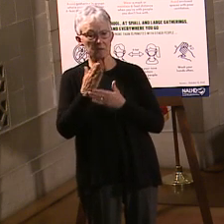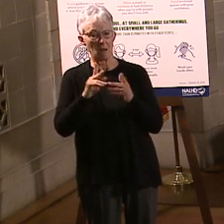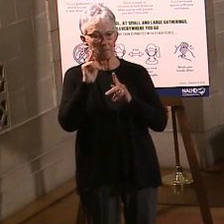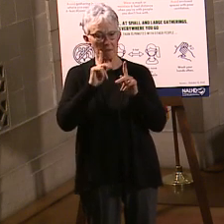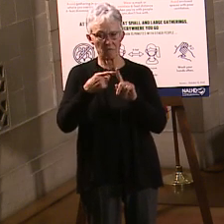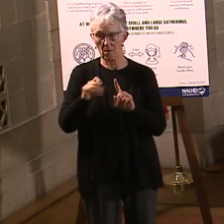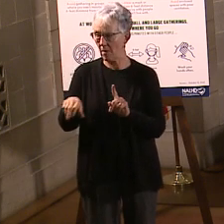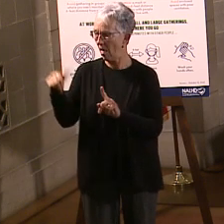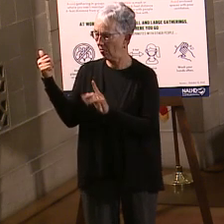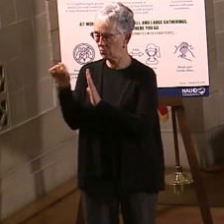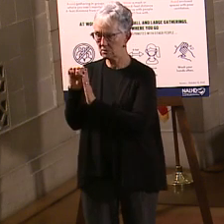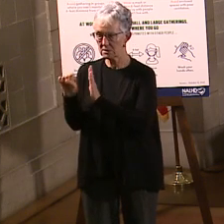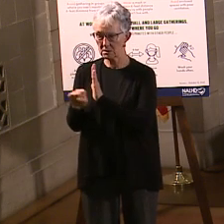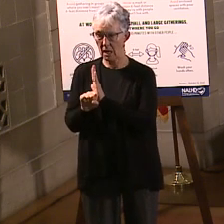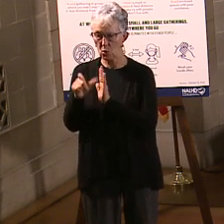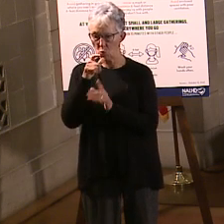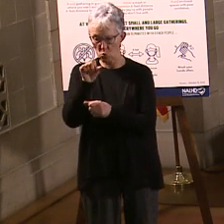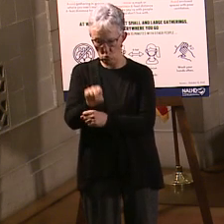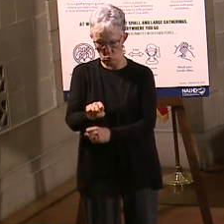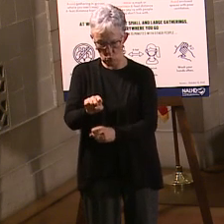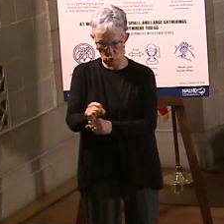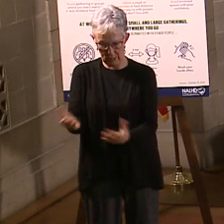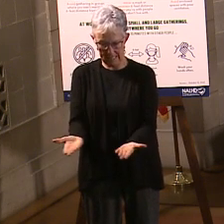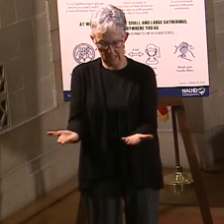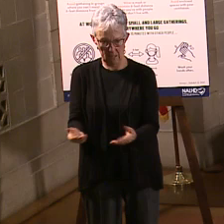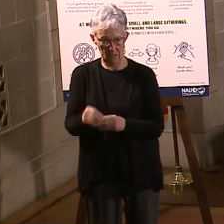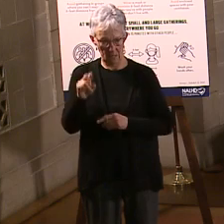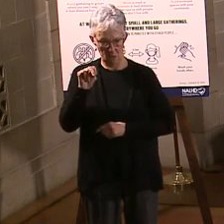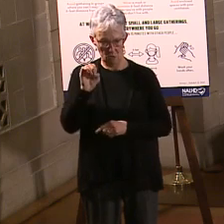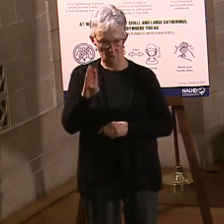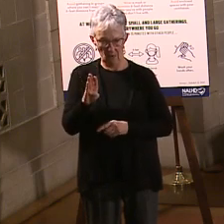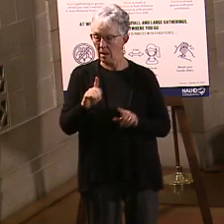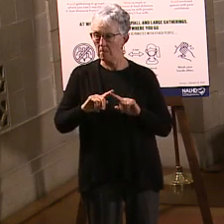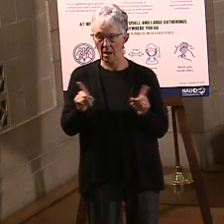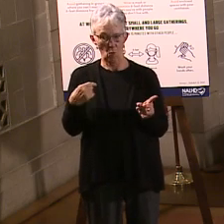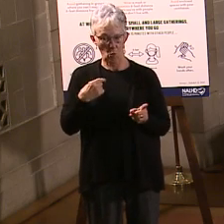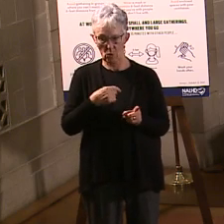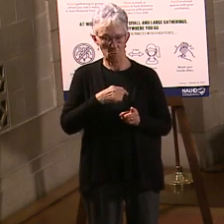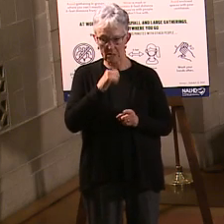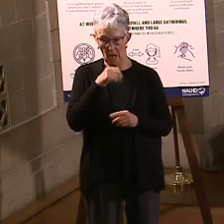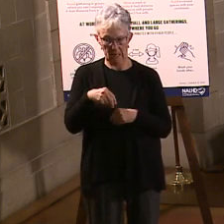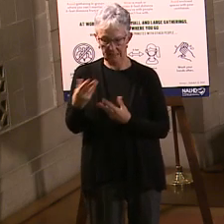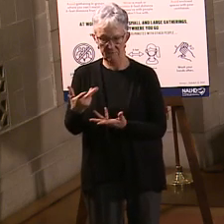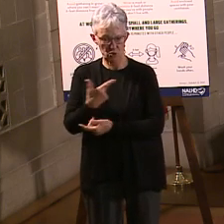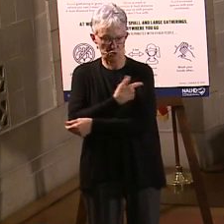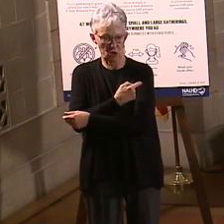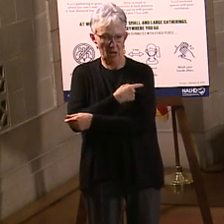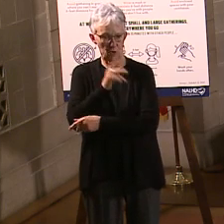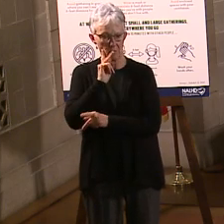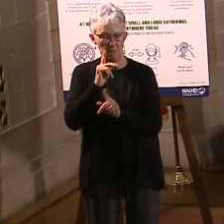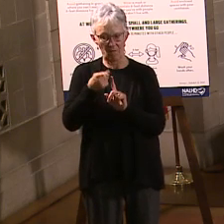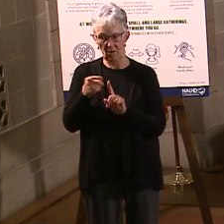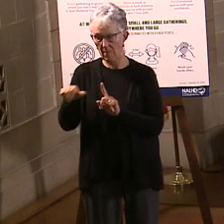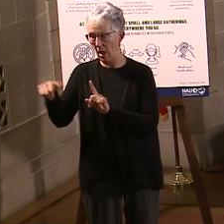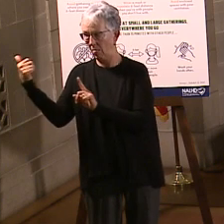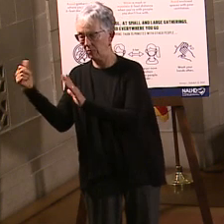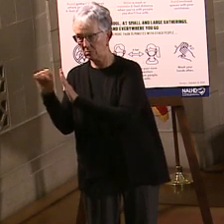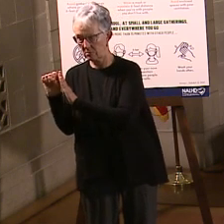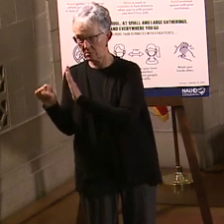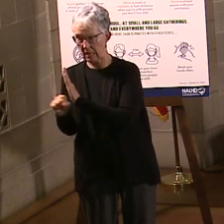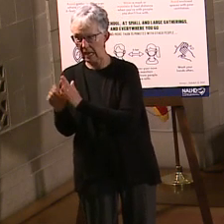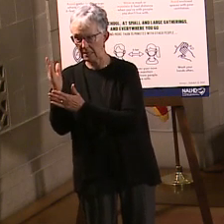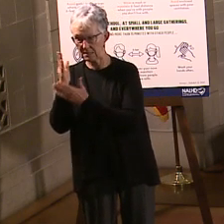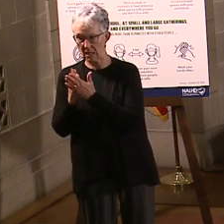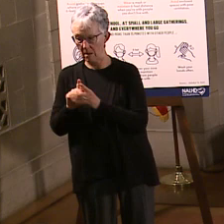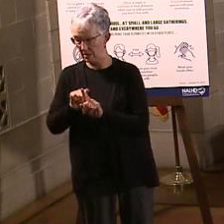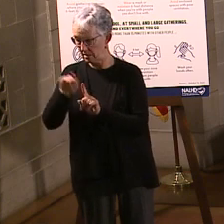just want to gather that information. We're vaccinating Nebraskans first, but we want to gather that information so that as we get deeper in, if we need to vaccinate them at